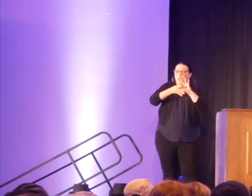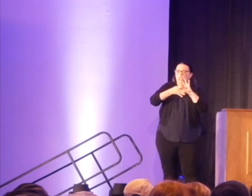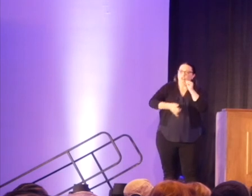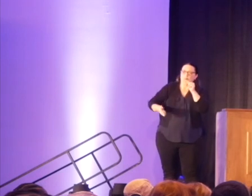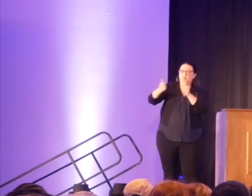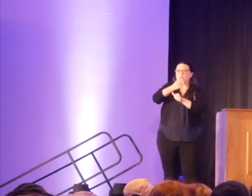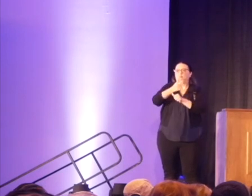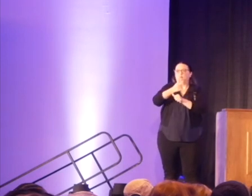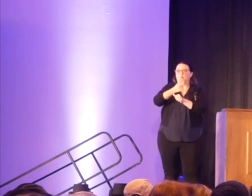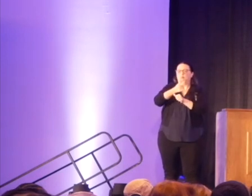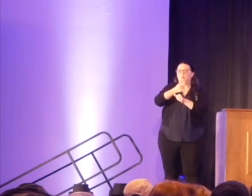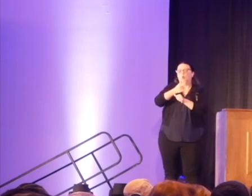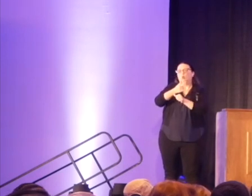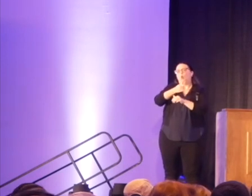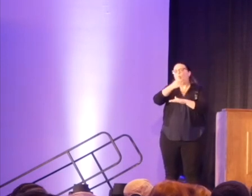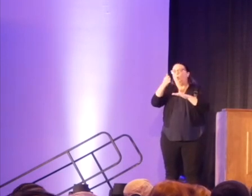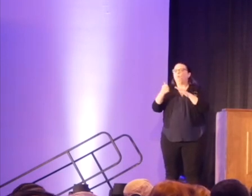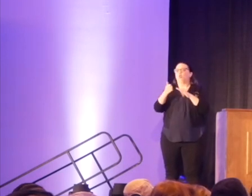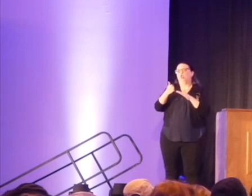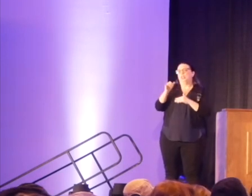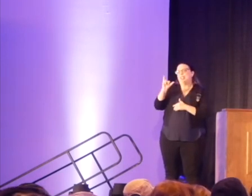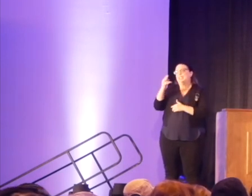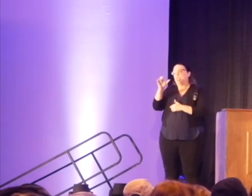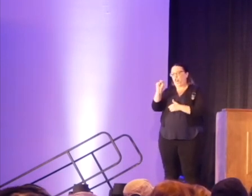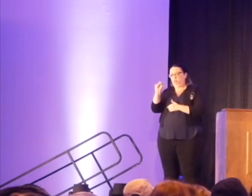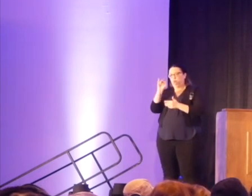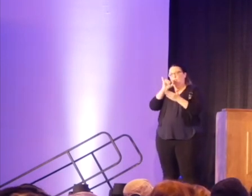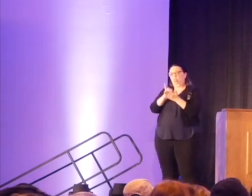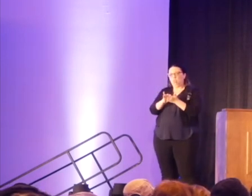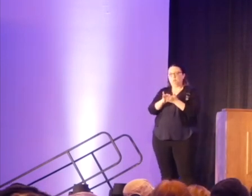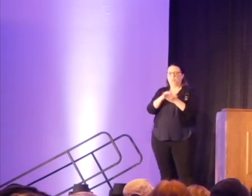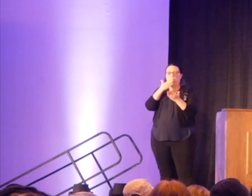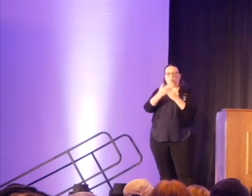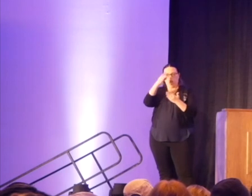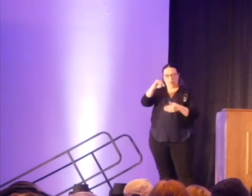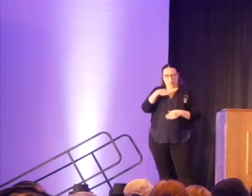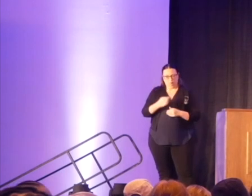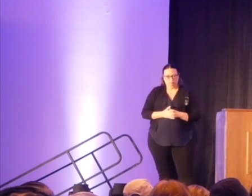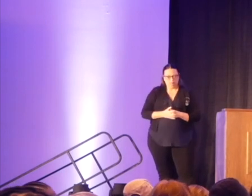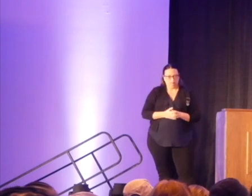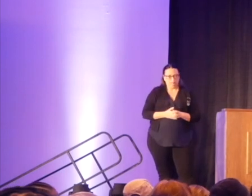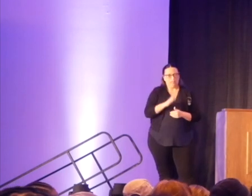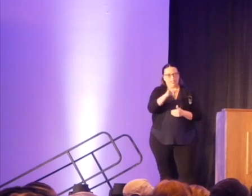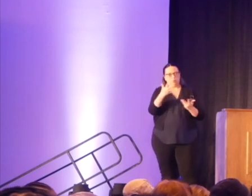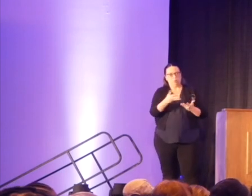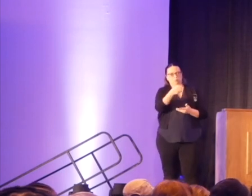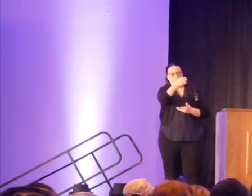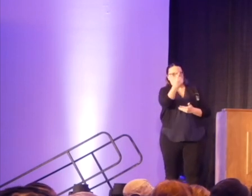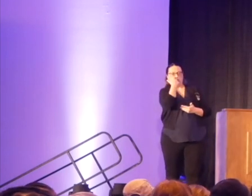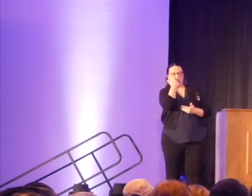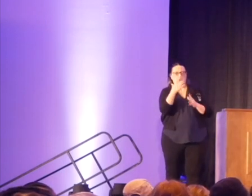just borrow that from Kenny, because it has served me in my walk of life as well. And it speaks to what this gentleman is